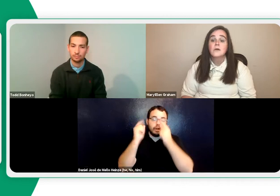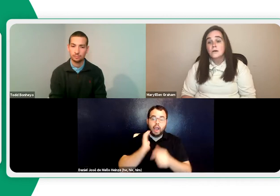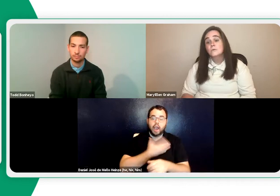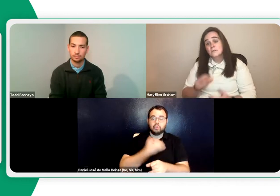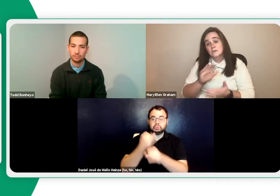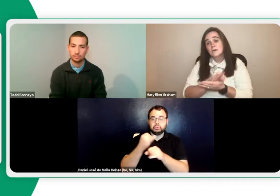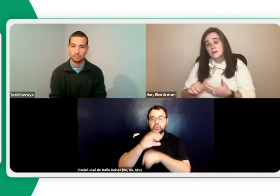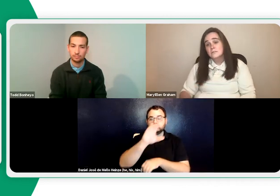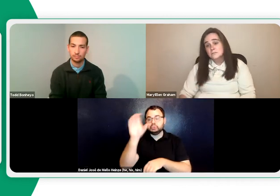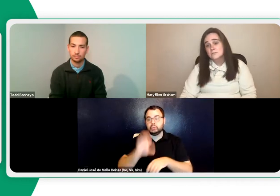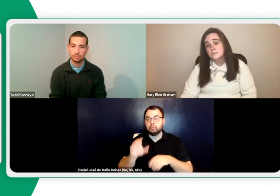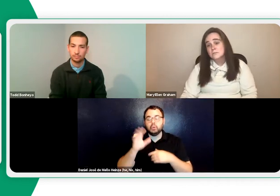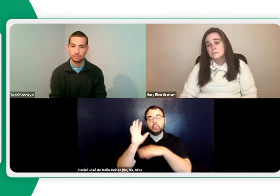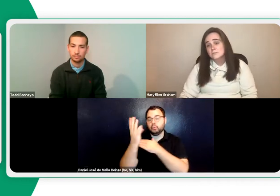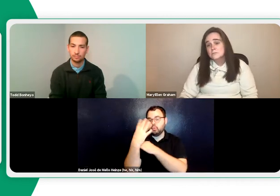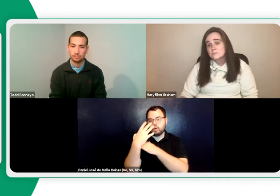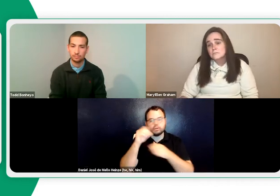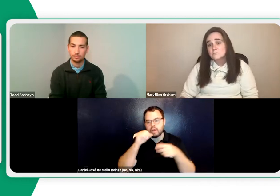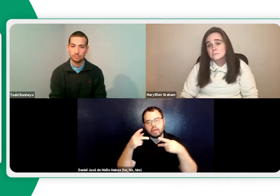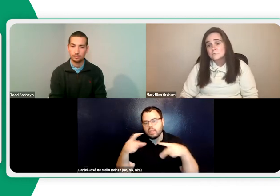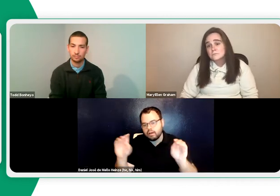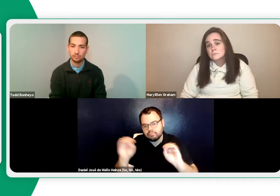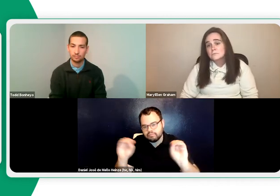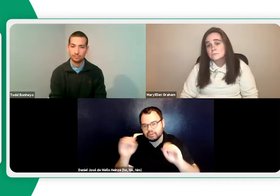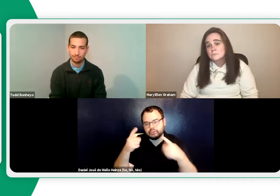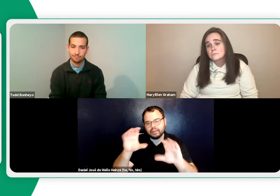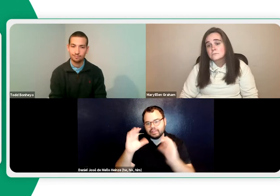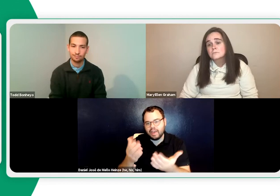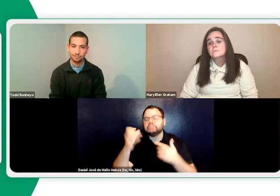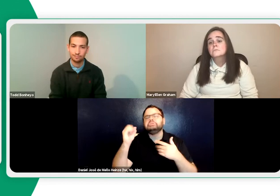or videos where they can sign in sign language what their assignments are.